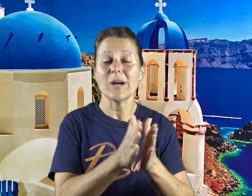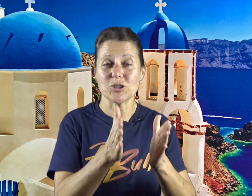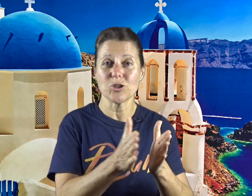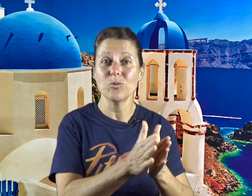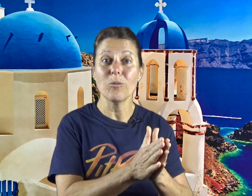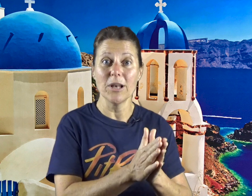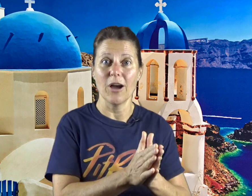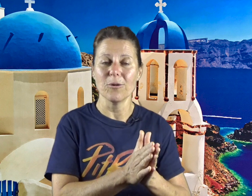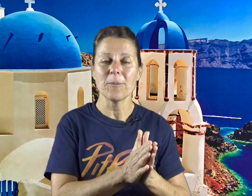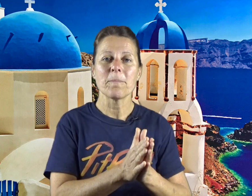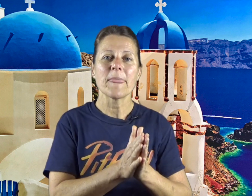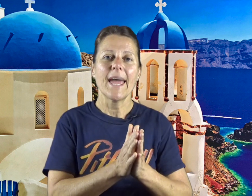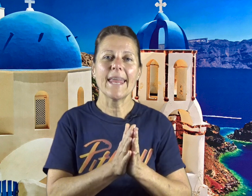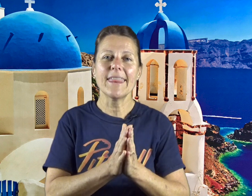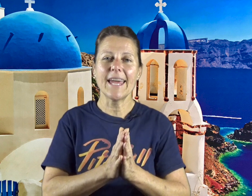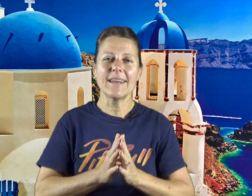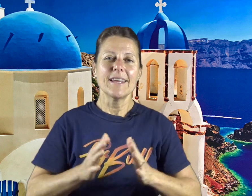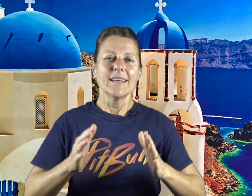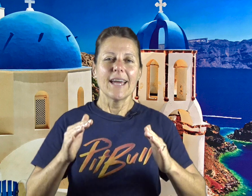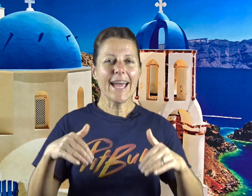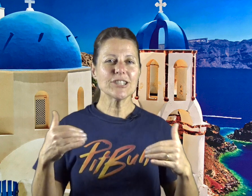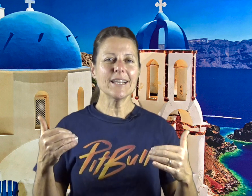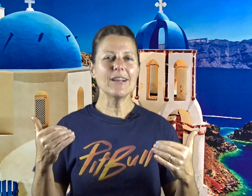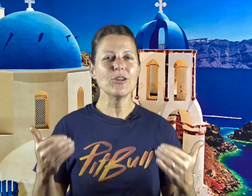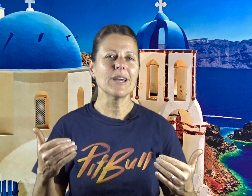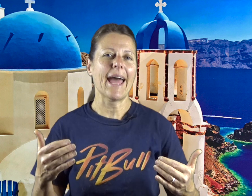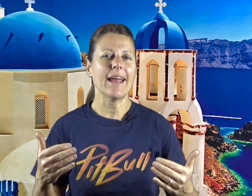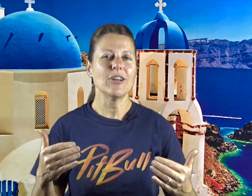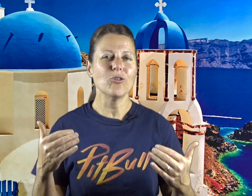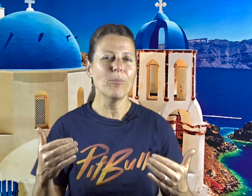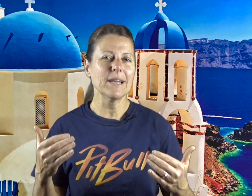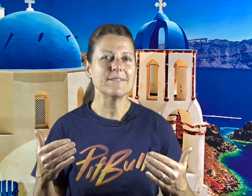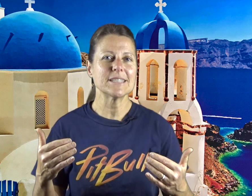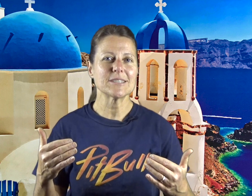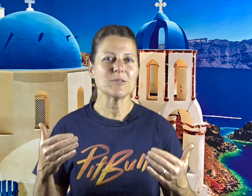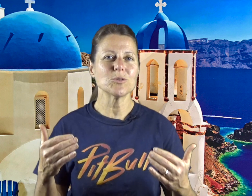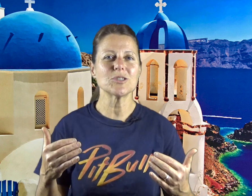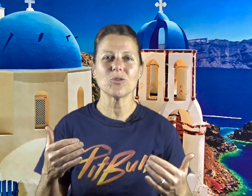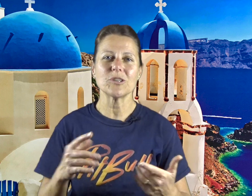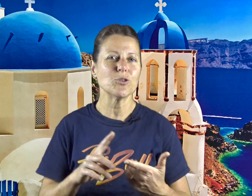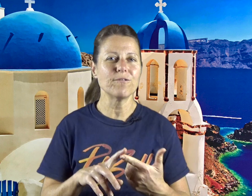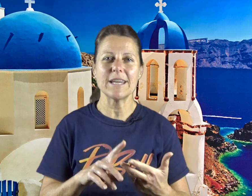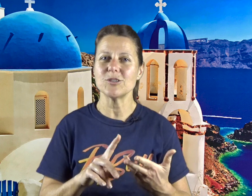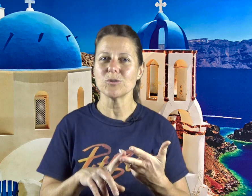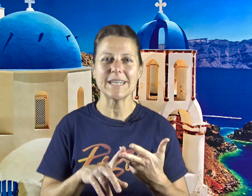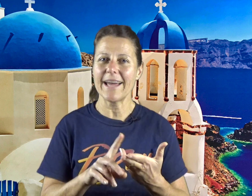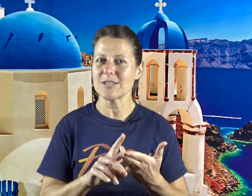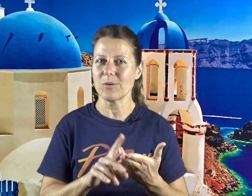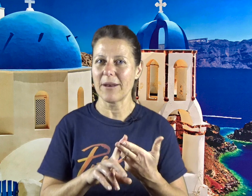a two or below and then actually look at your belief systems your stories your fears your doubts around